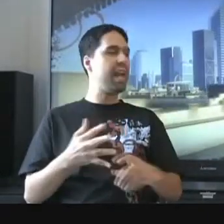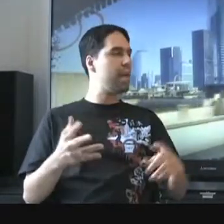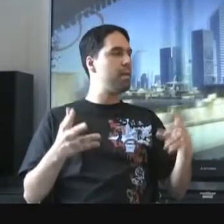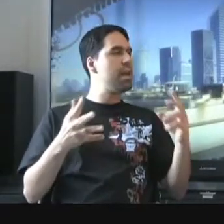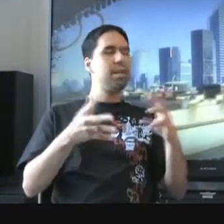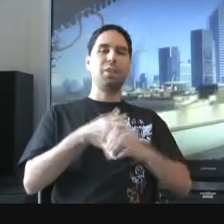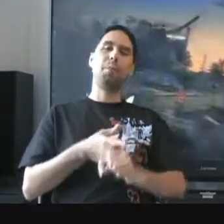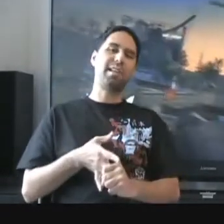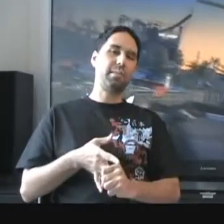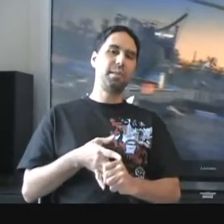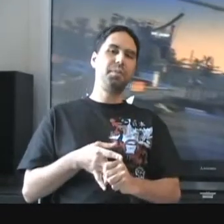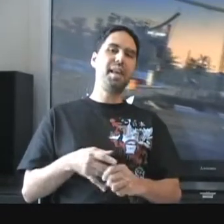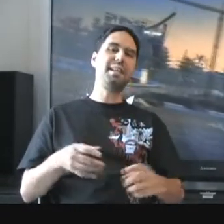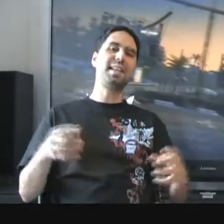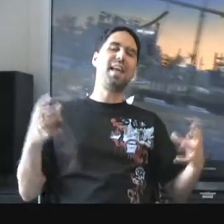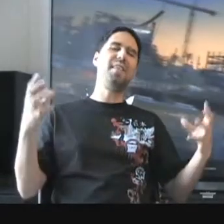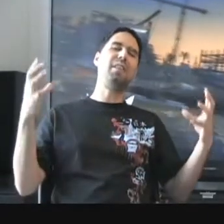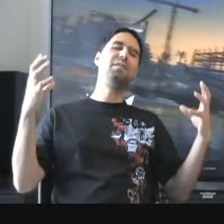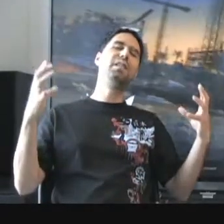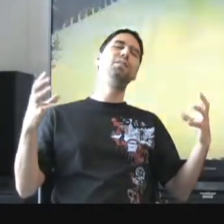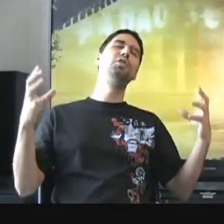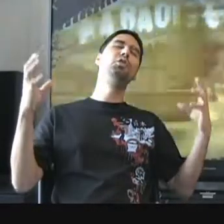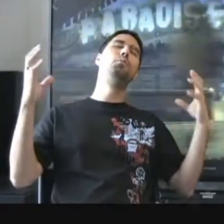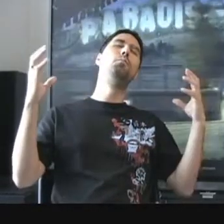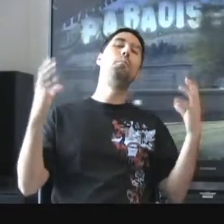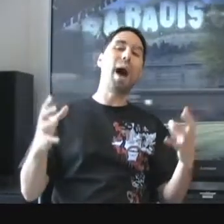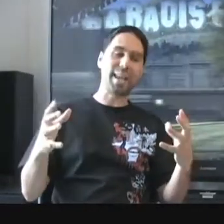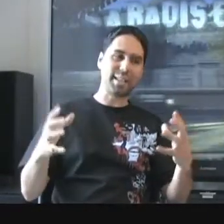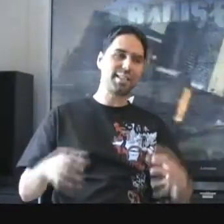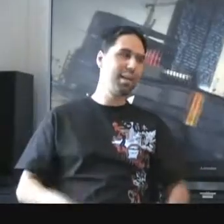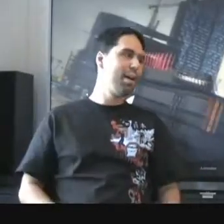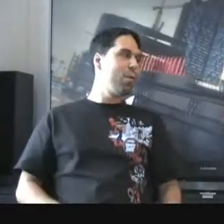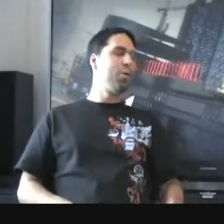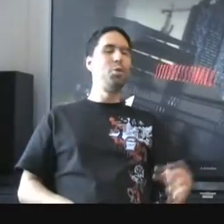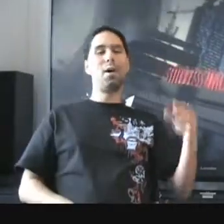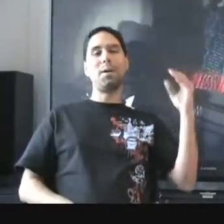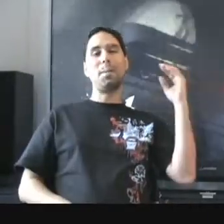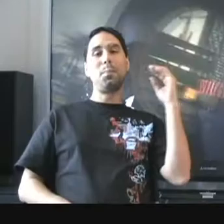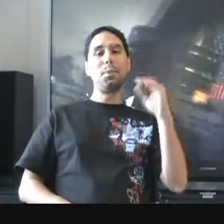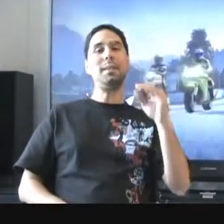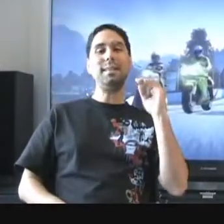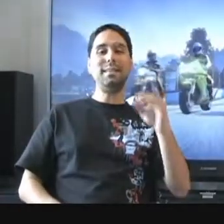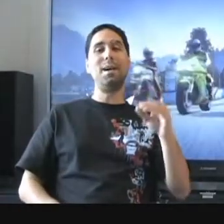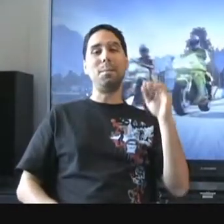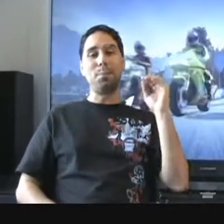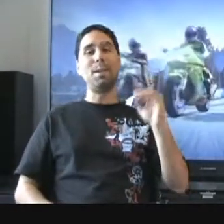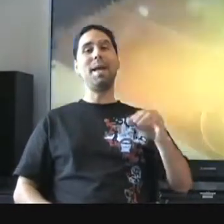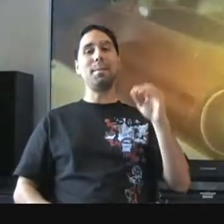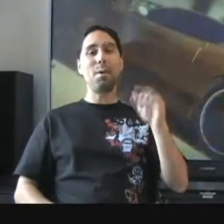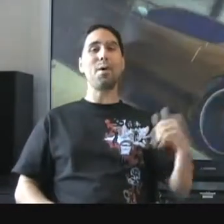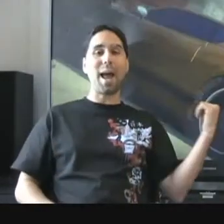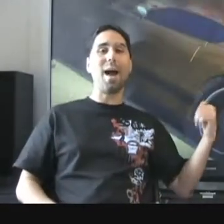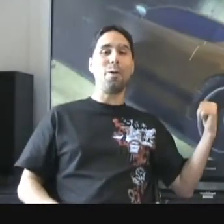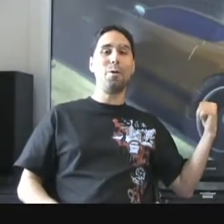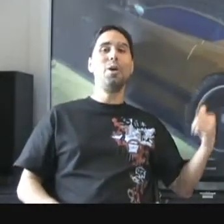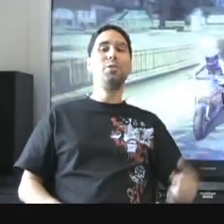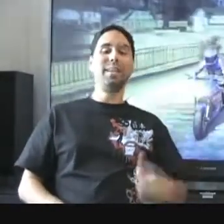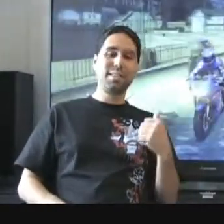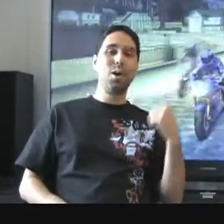game. They've patched up some things, and they've given you bikes. When you are completely done playing Burnout, you get to go